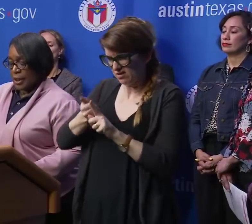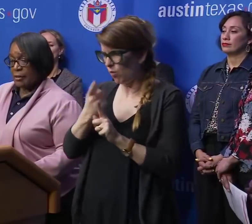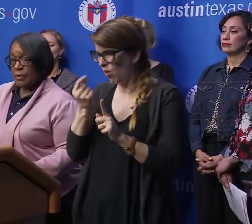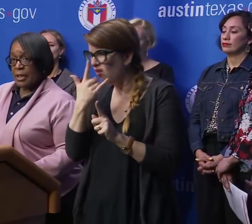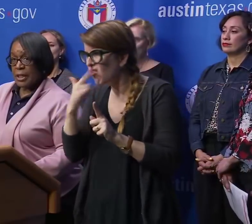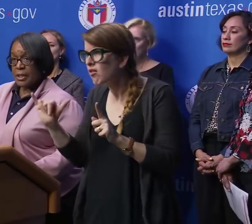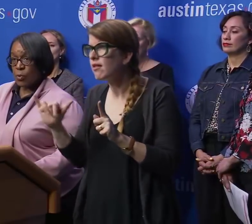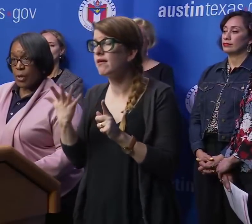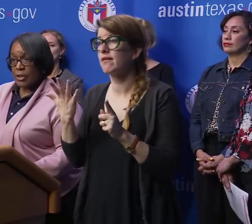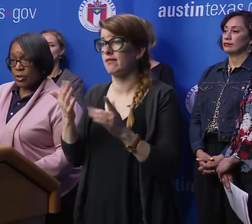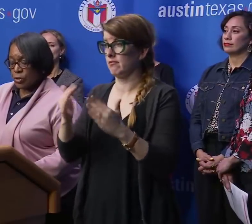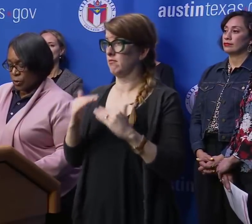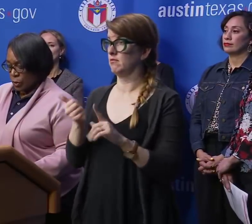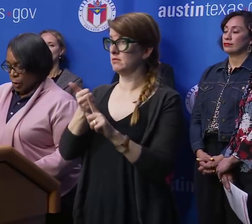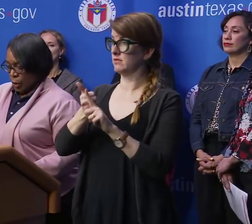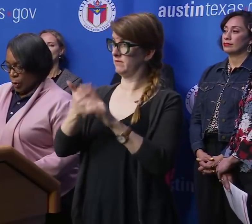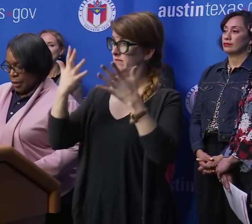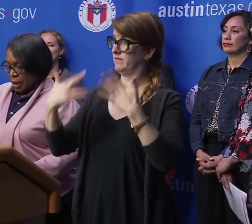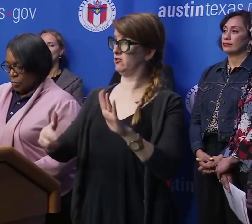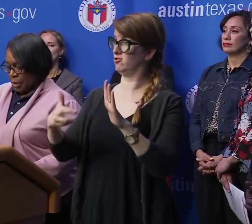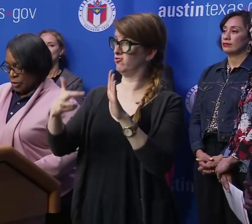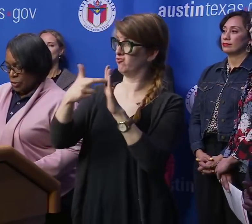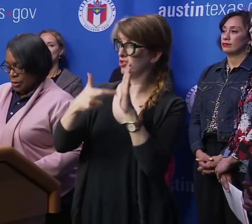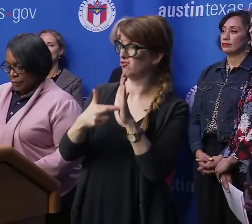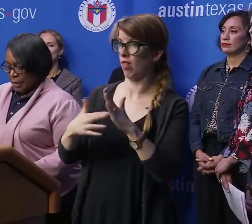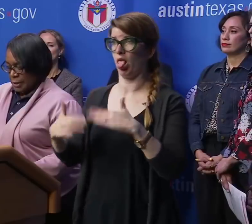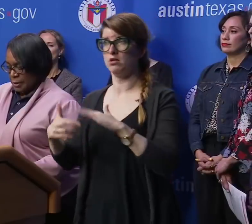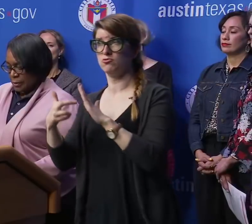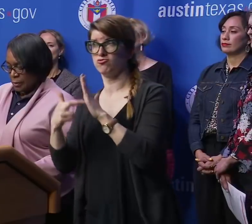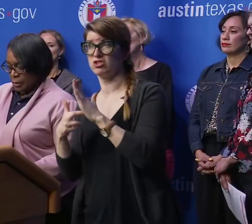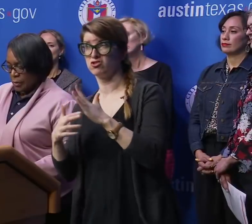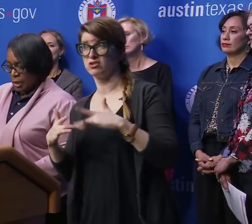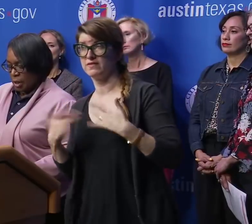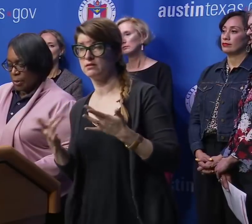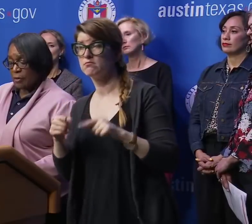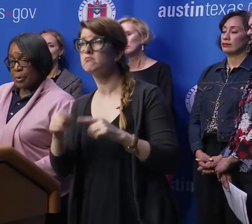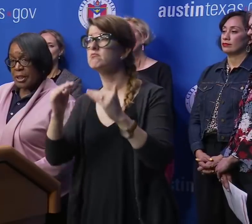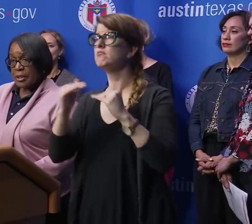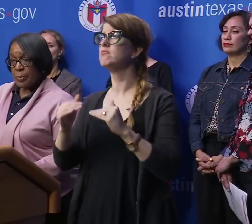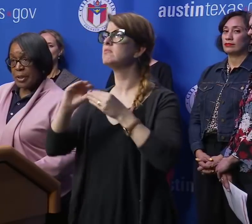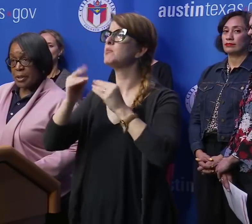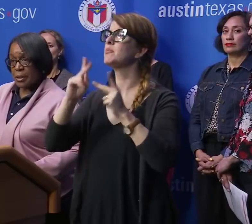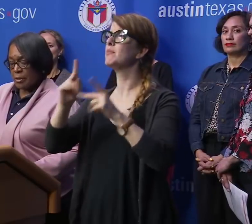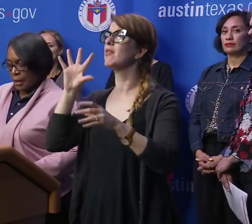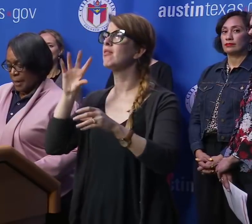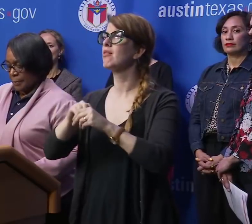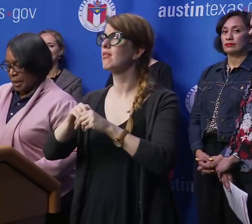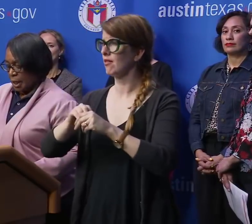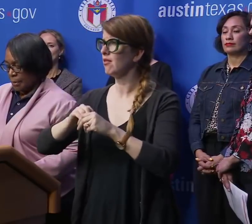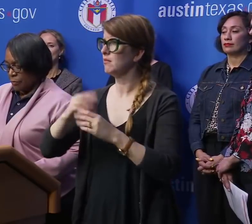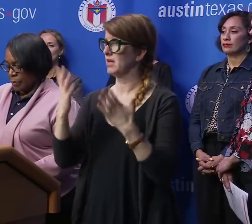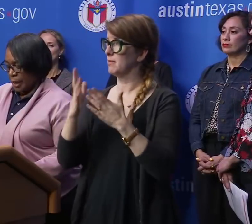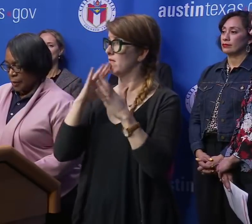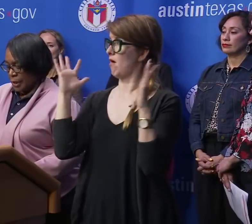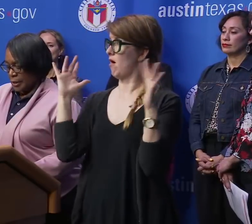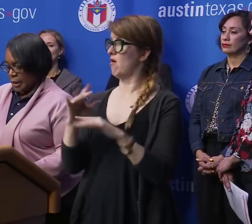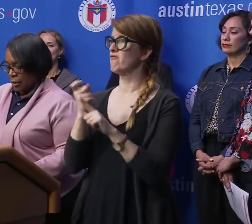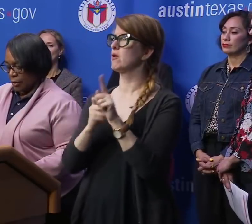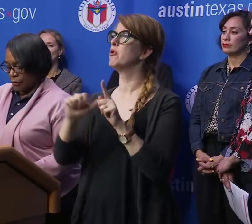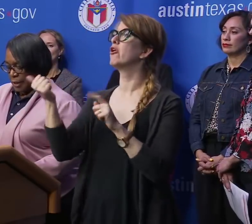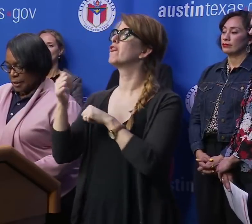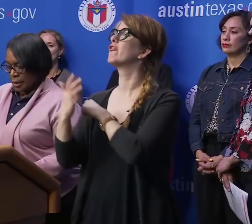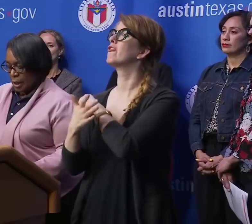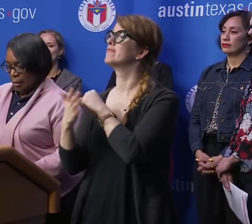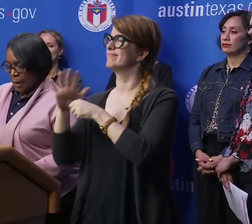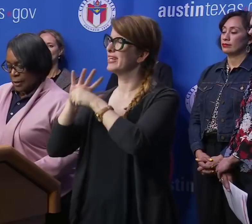whether the event is a registered or a non-registered event, the number of participants that may be coming from areas